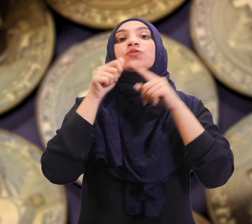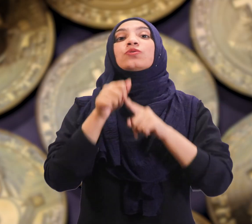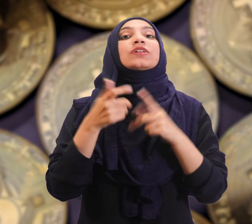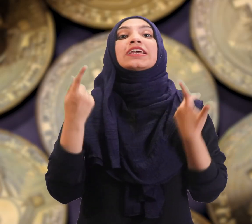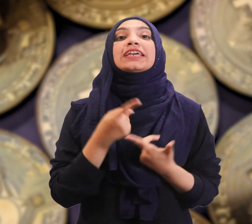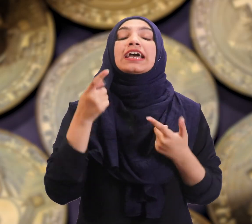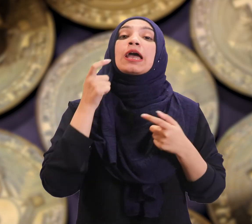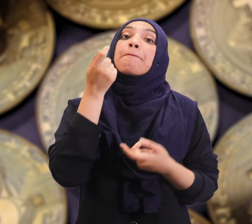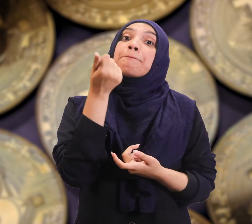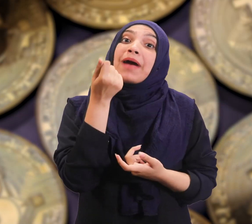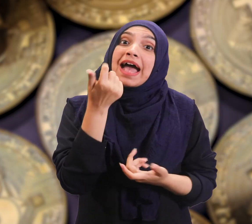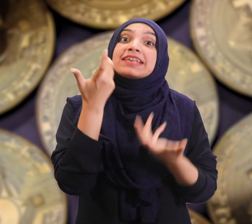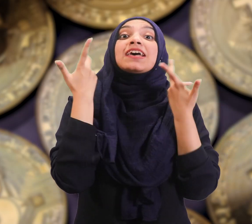Paisa kia hai?